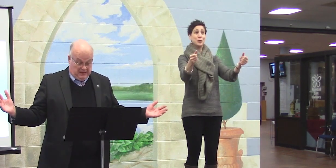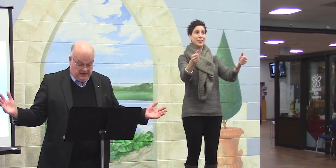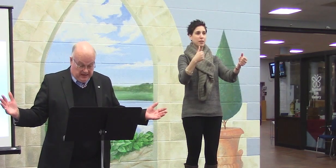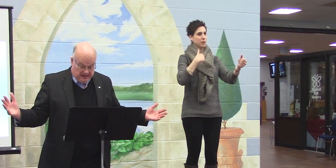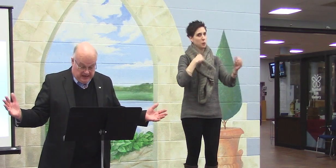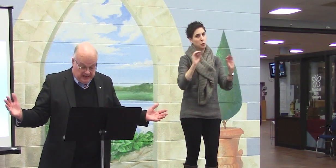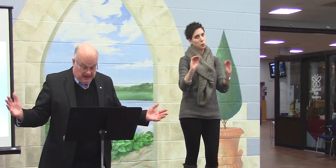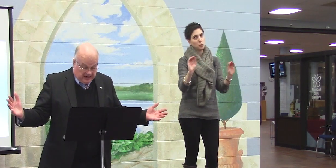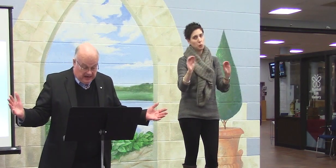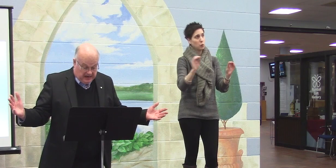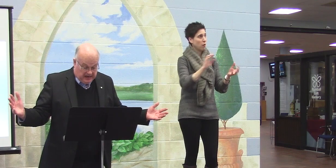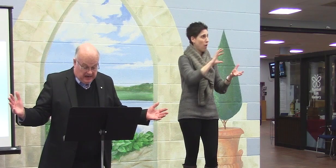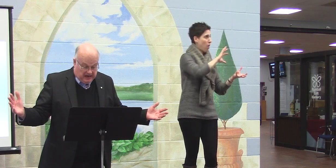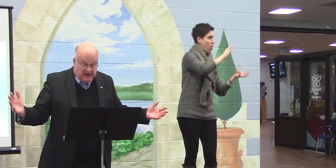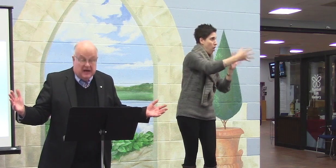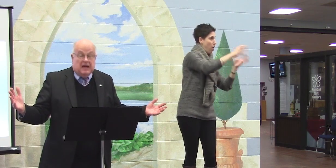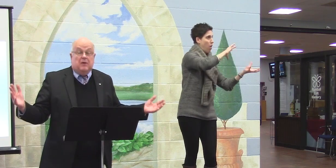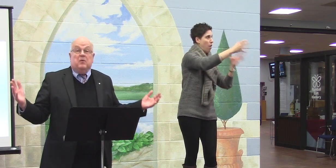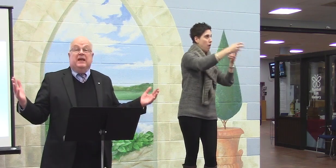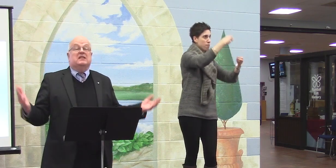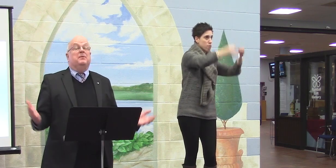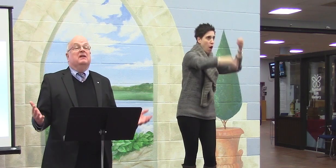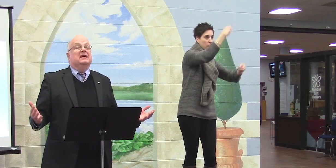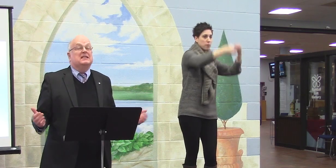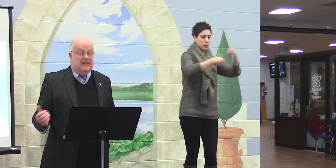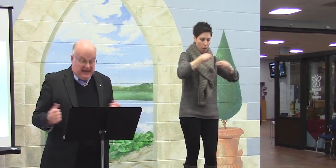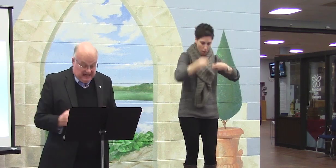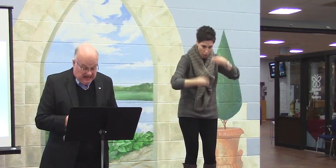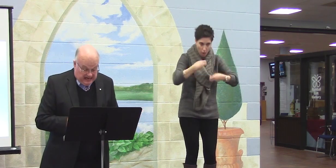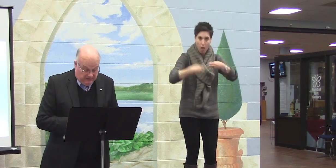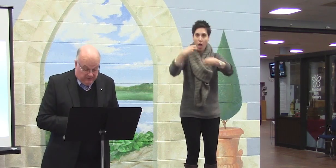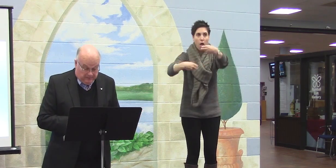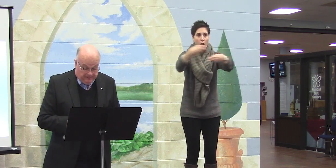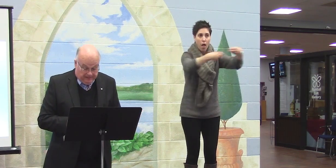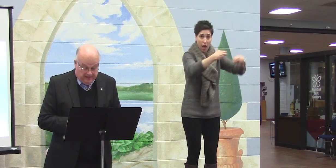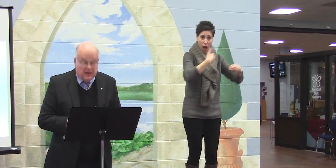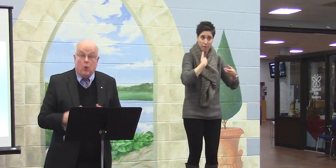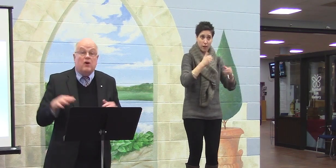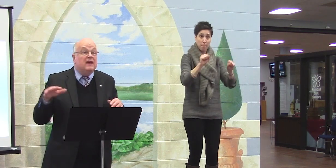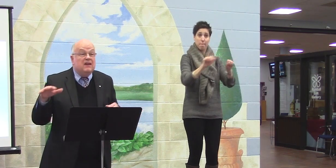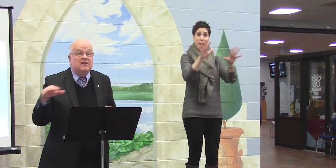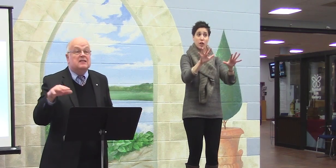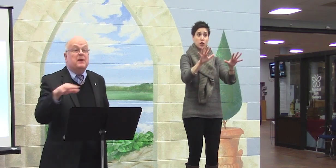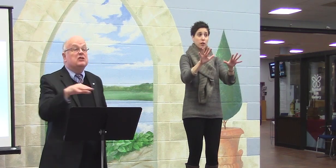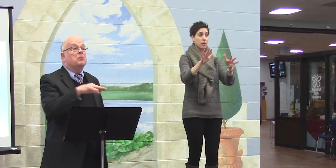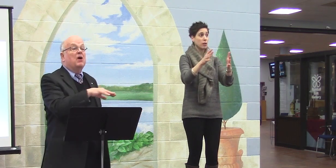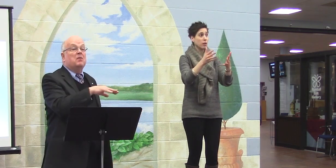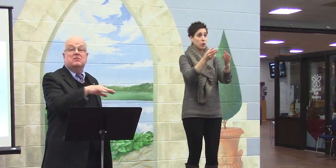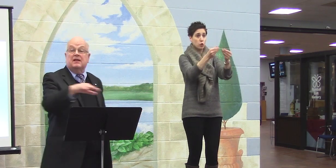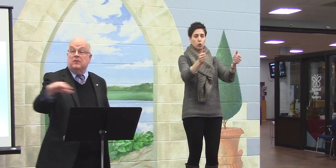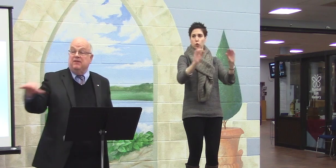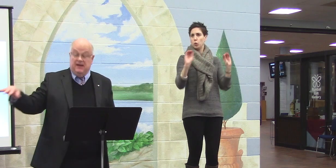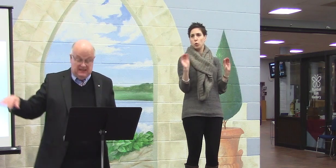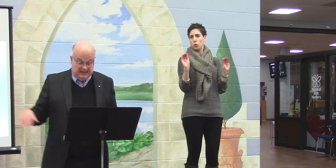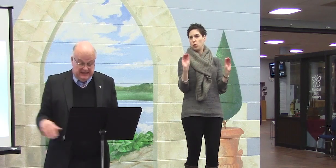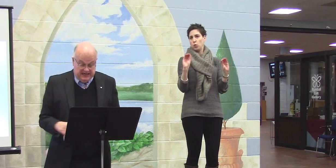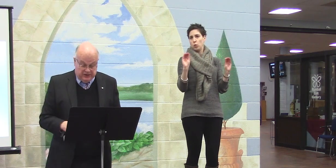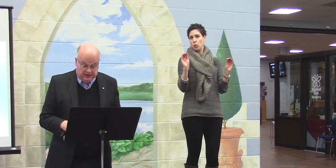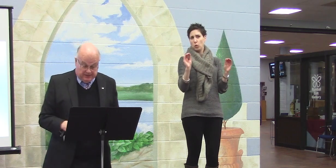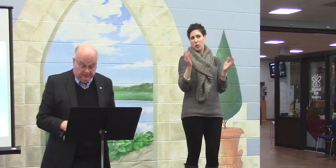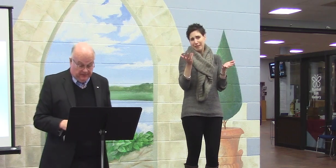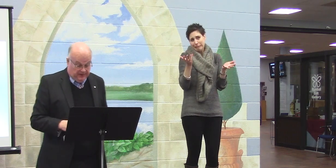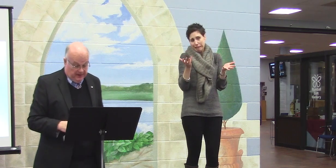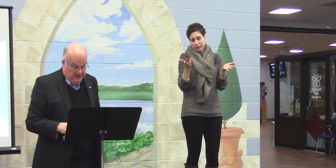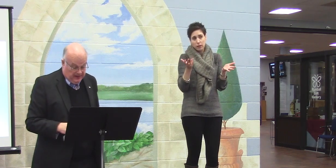we experience in daily life. Or even the special problems that we face as